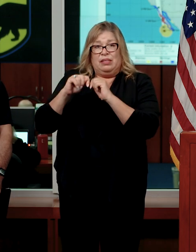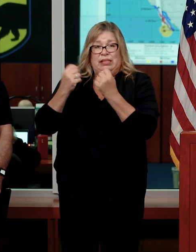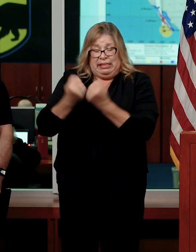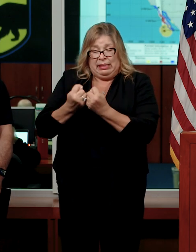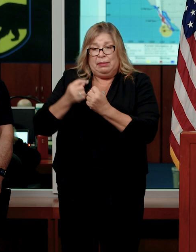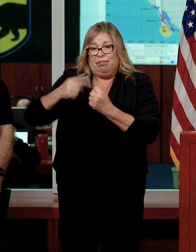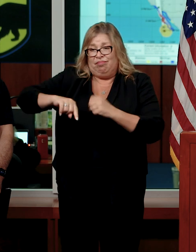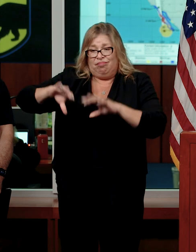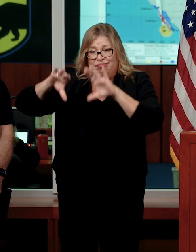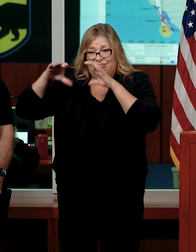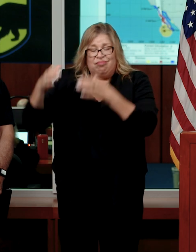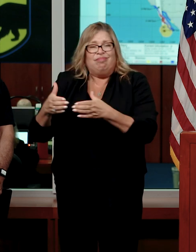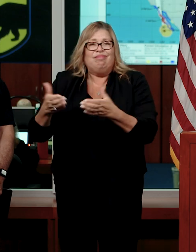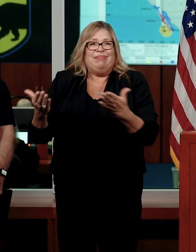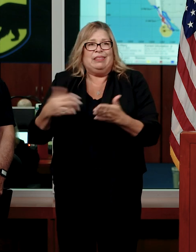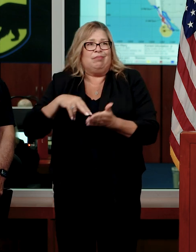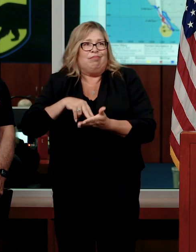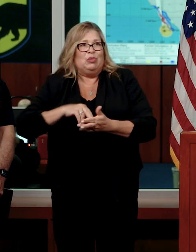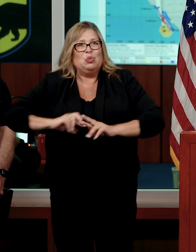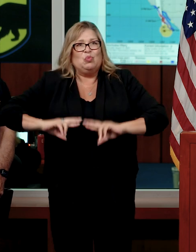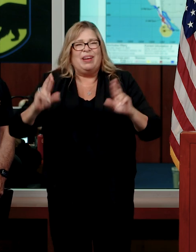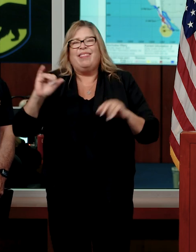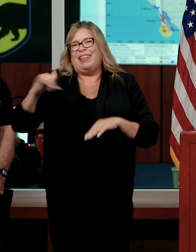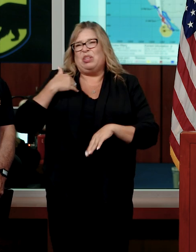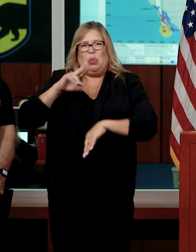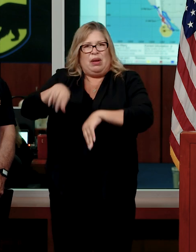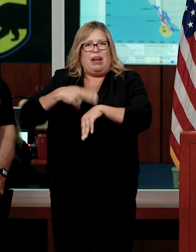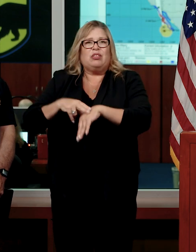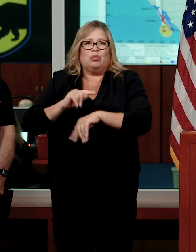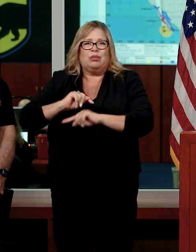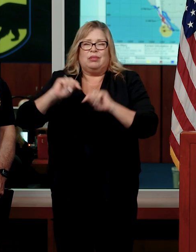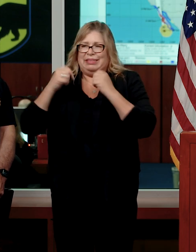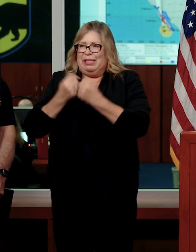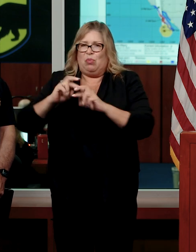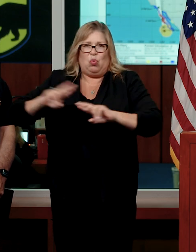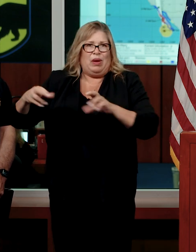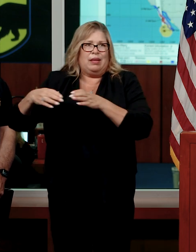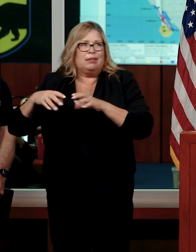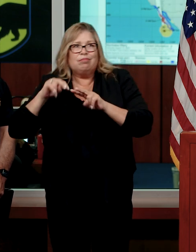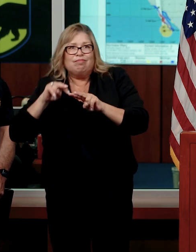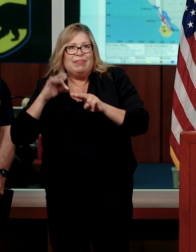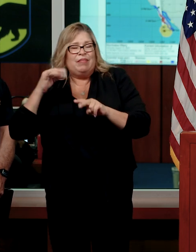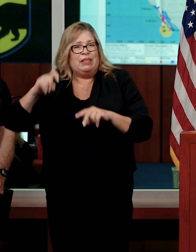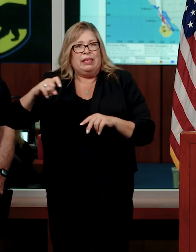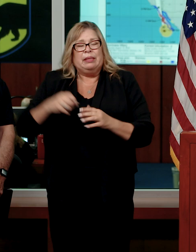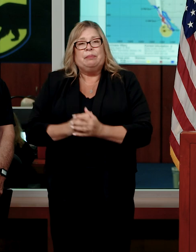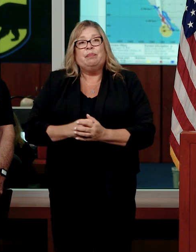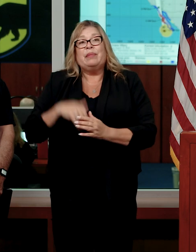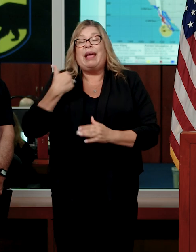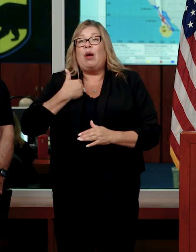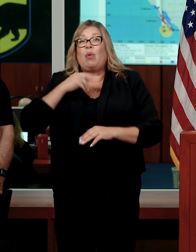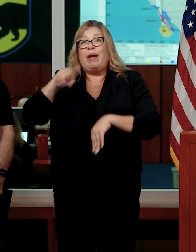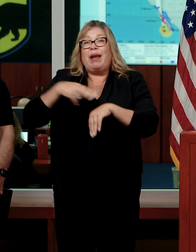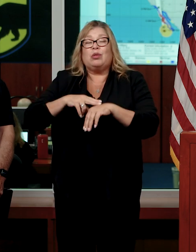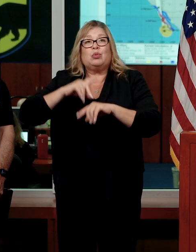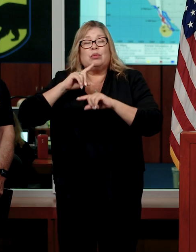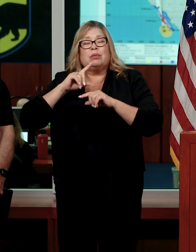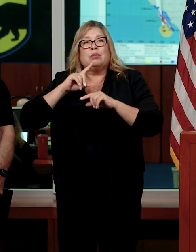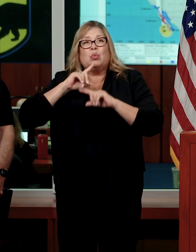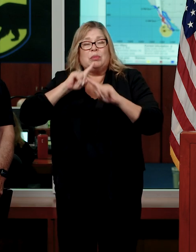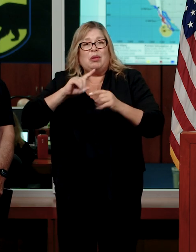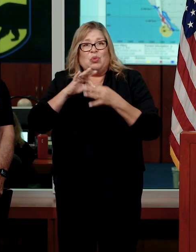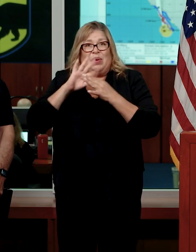who is also on standby. That's our national team. Our National Response Coordination Center in Washington, D.C.